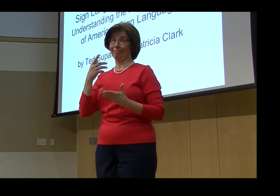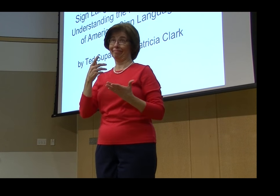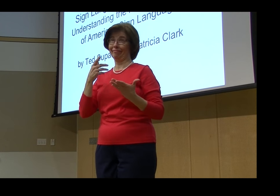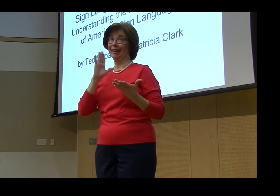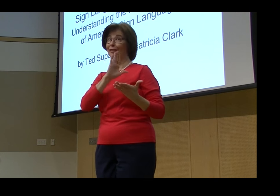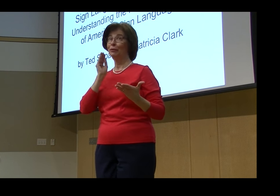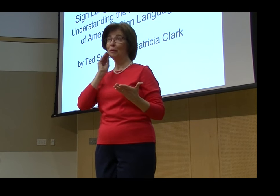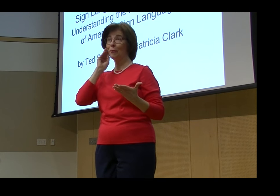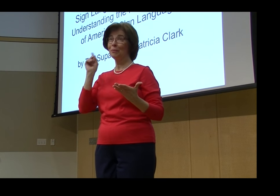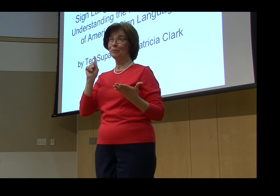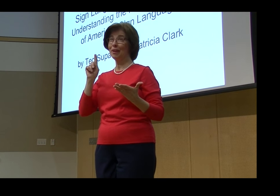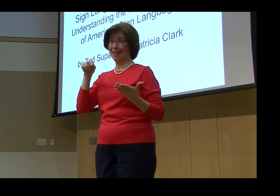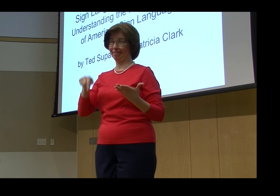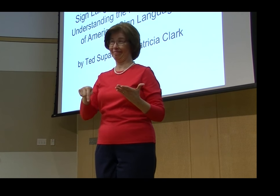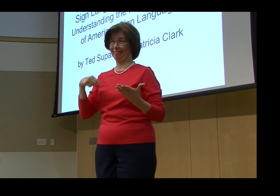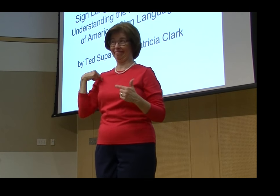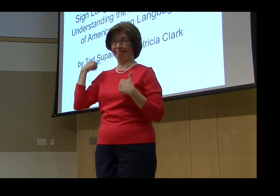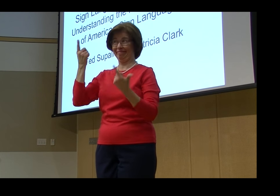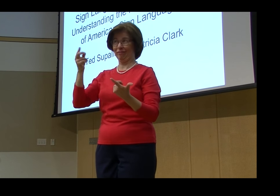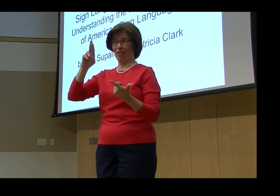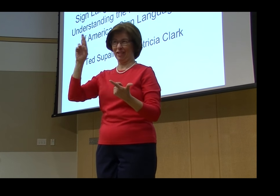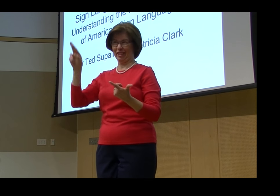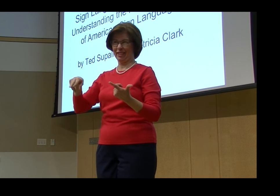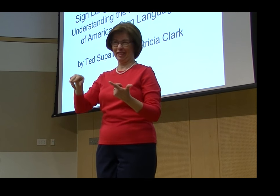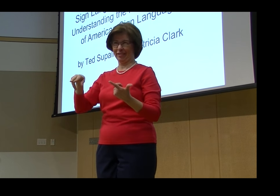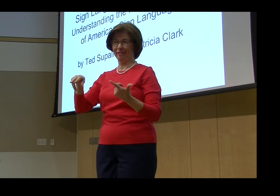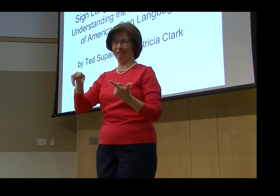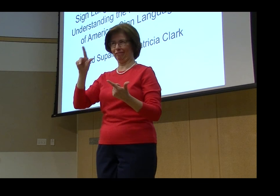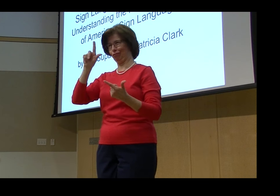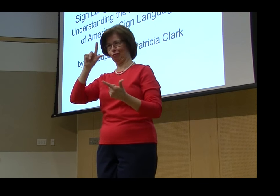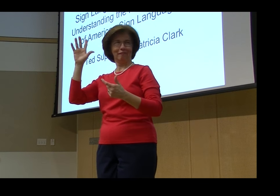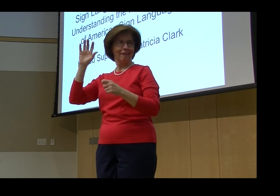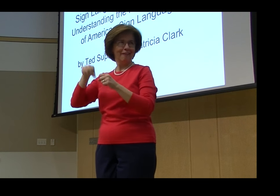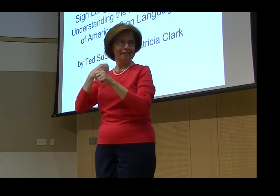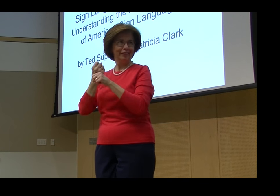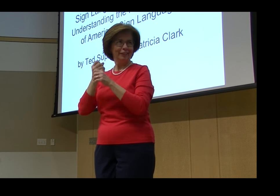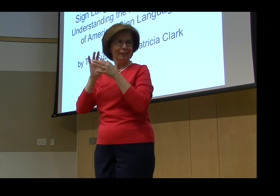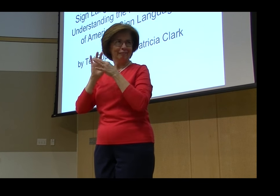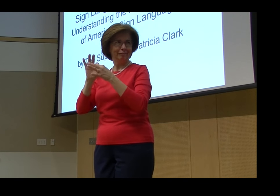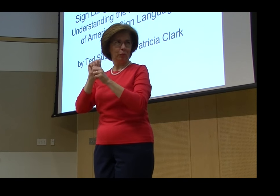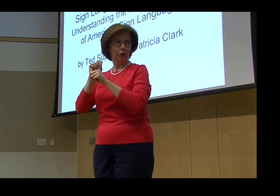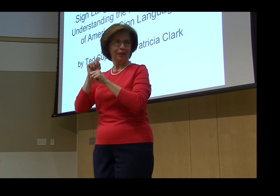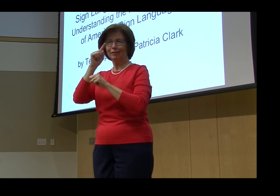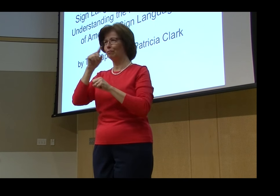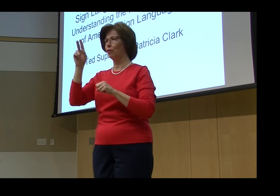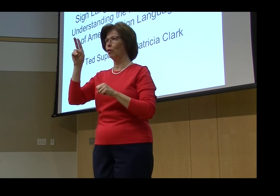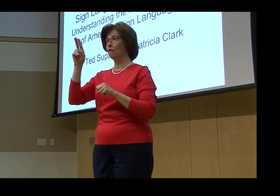Ted Supala, his home has been here in Rochester for a very long time, for 25 years in